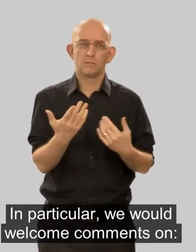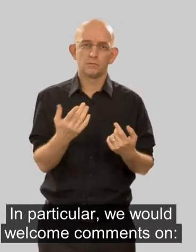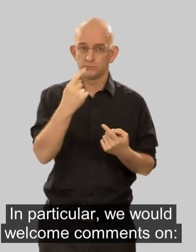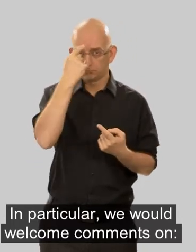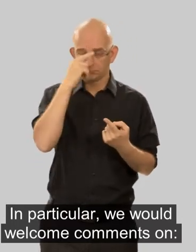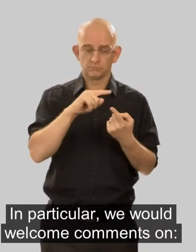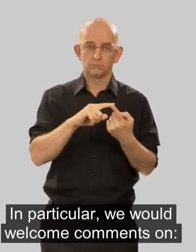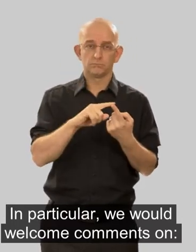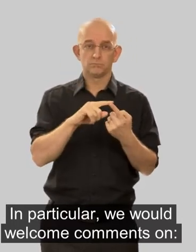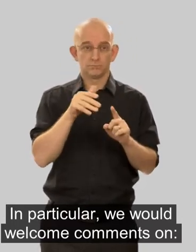comments on